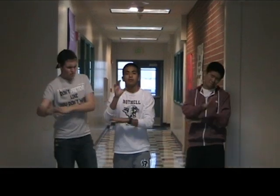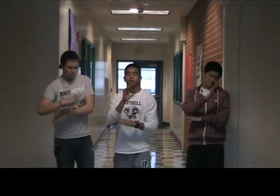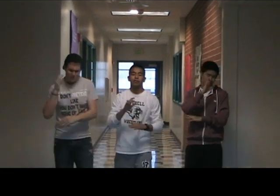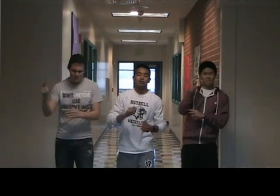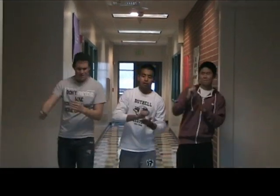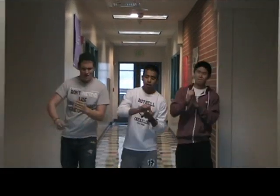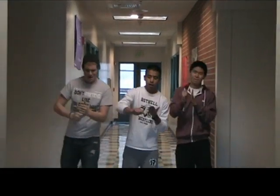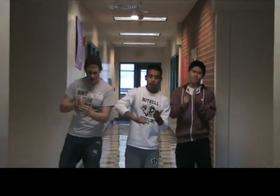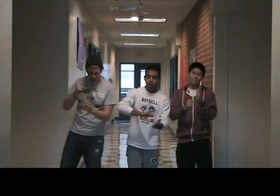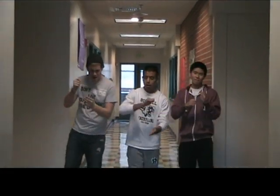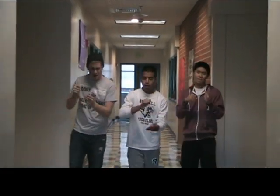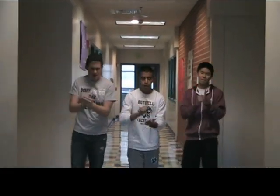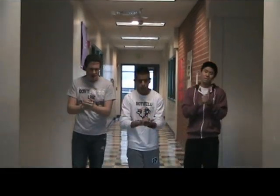it's Christmas time.